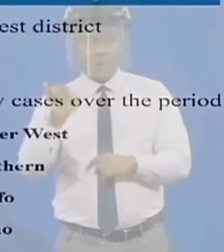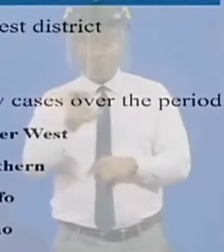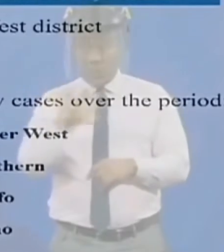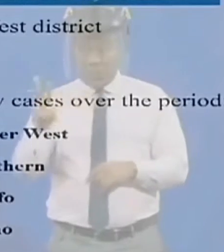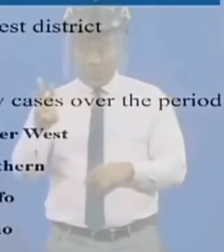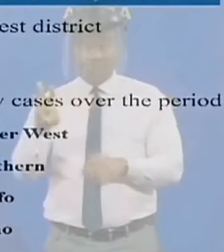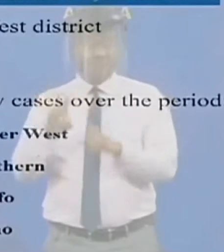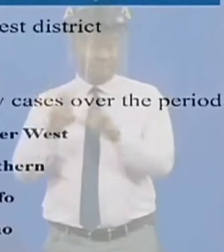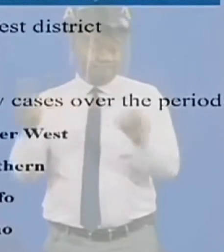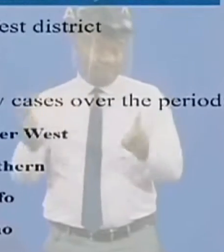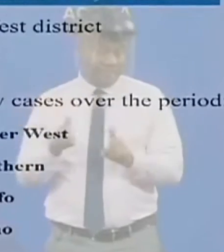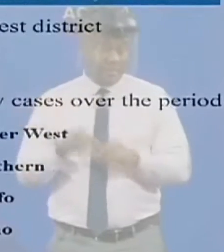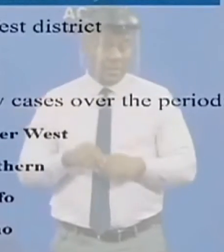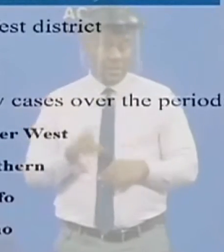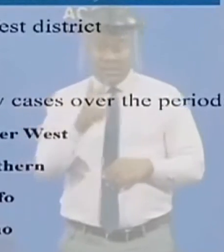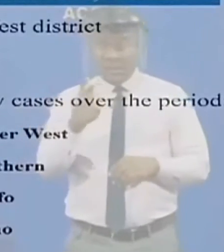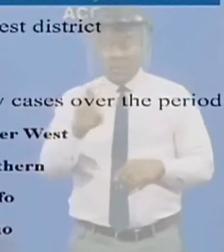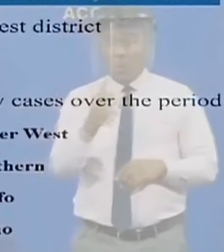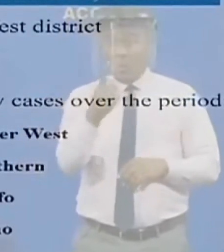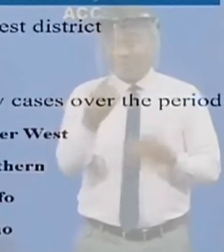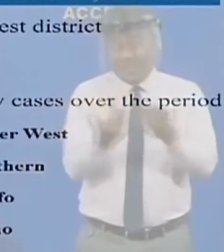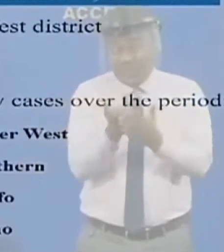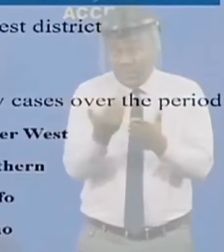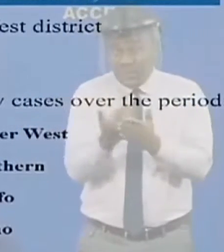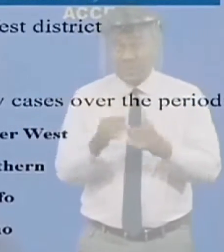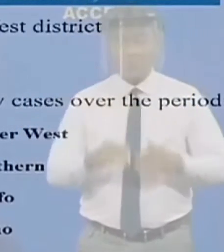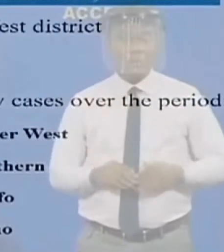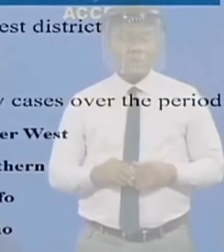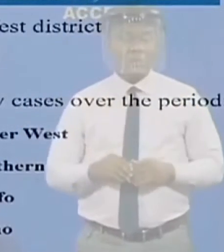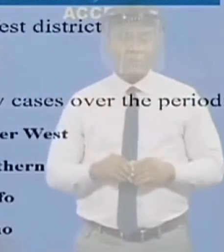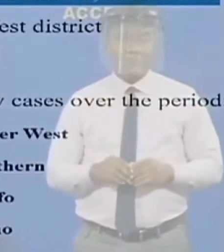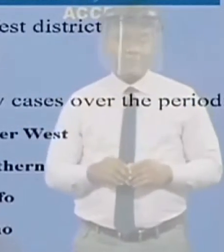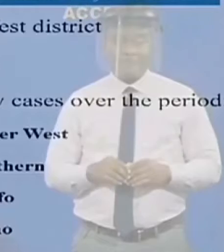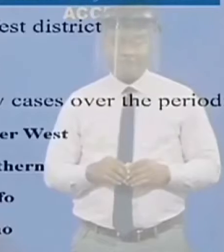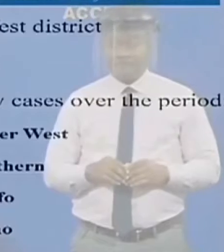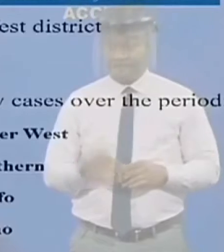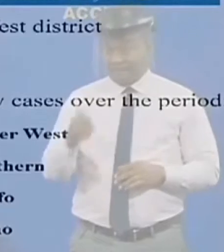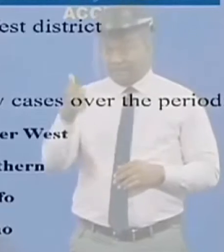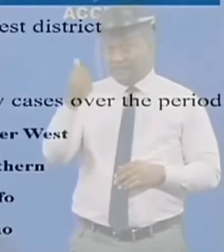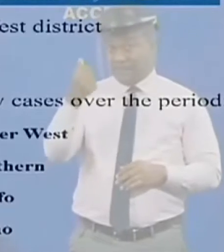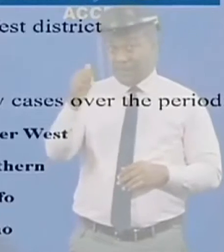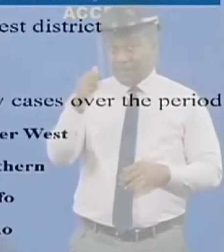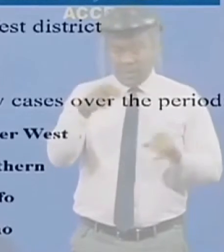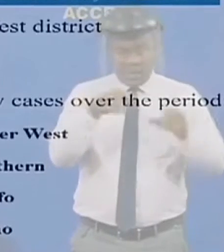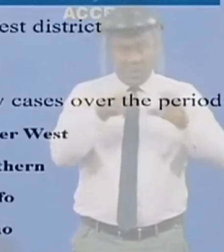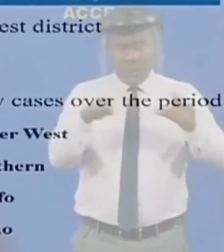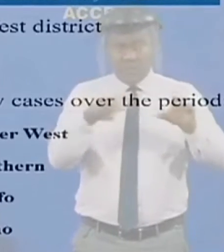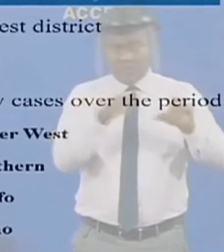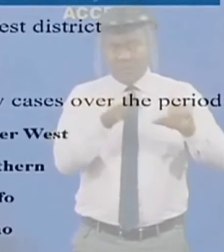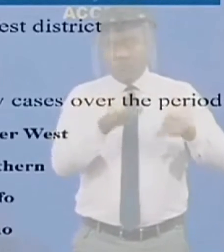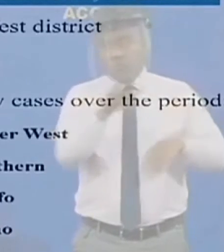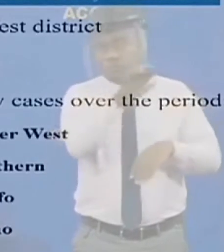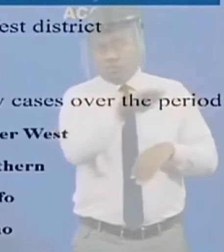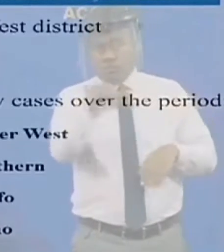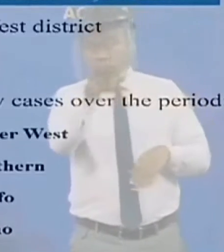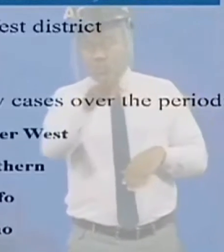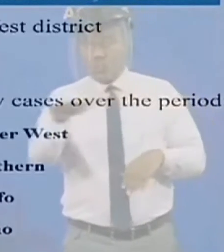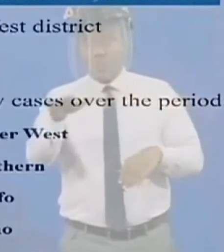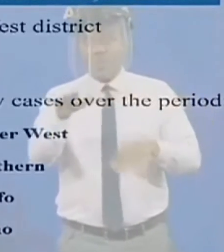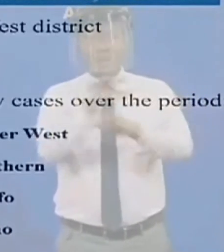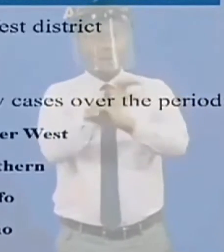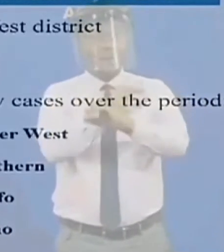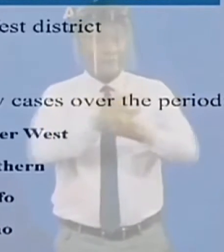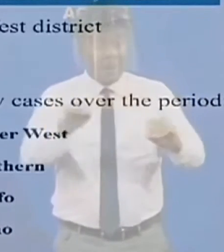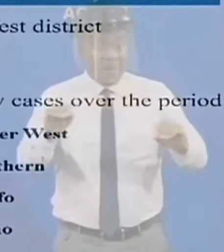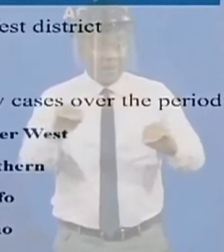new case is from hachi south 10 regions we don't report any new cases during the